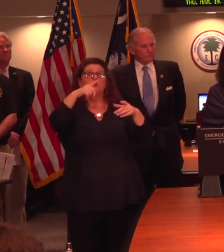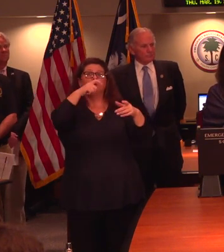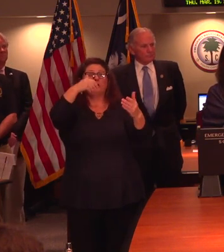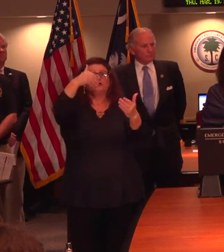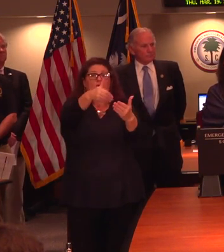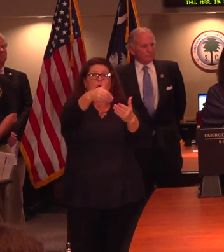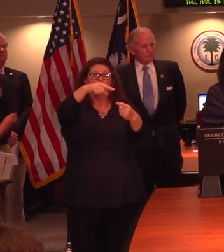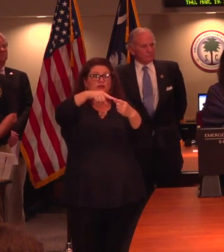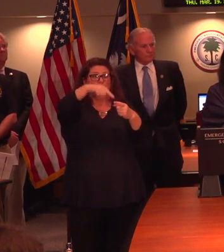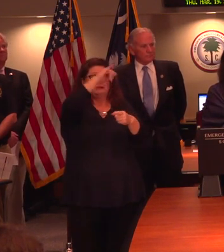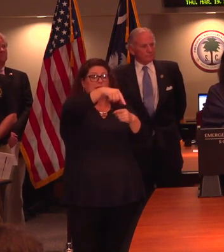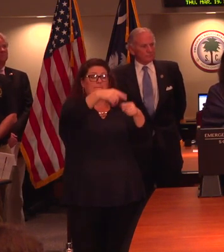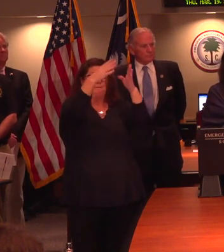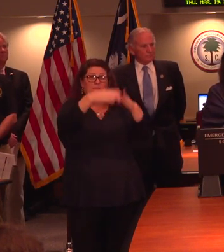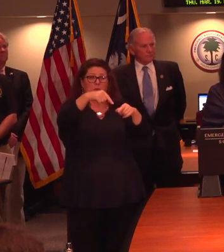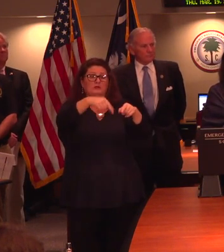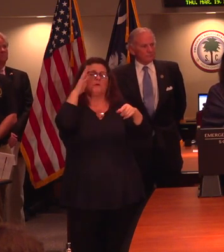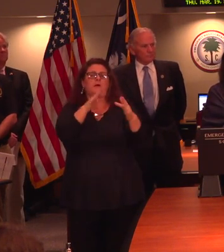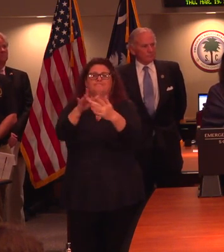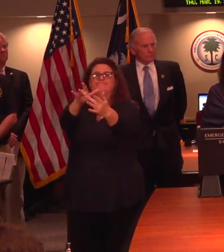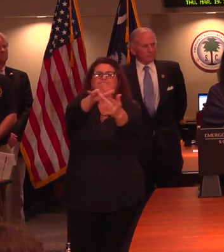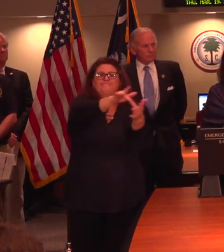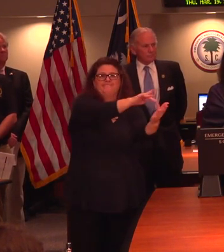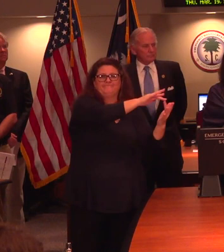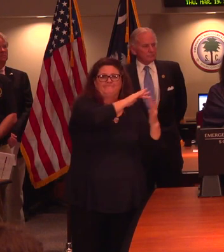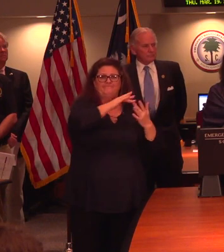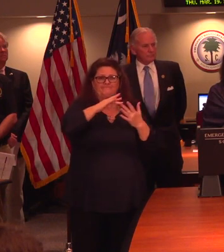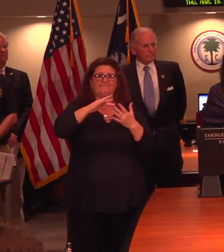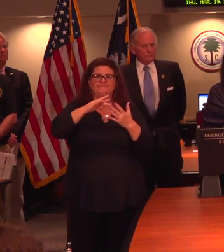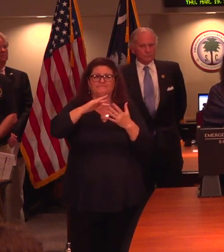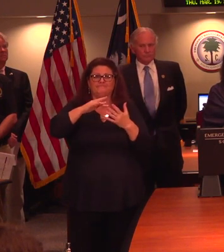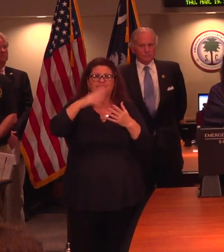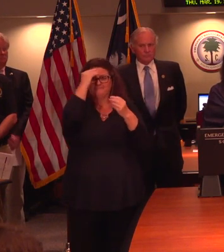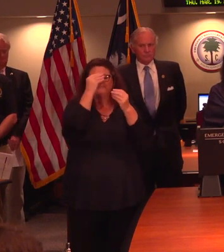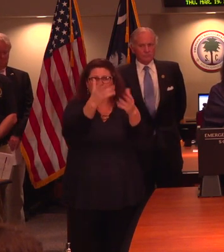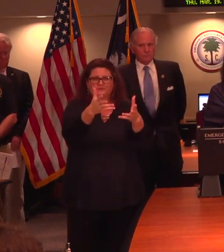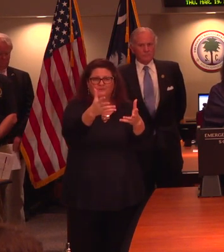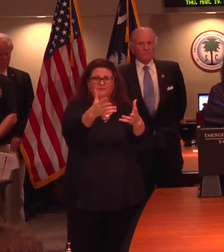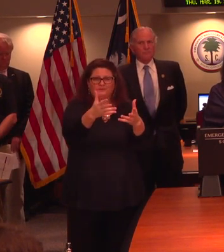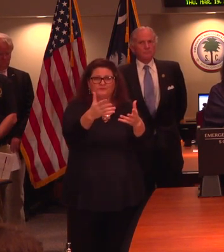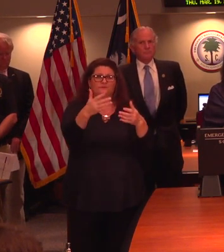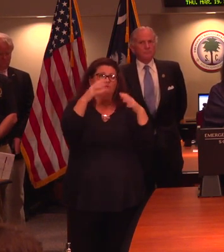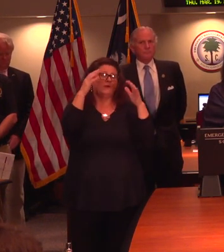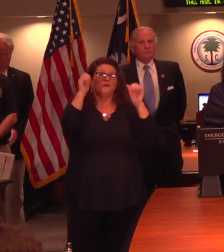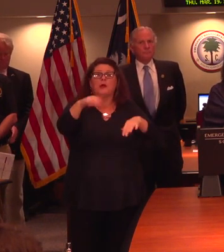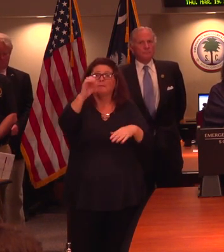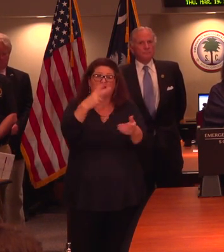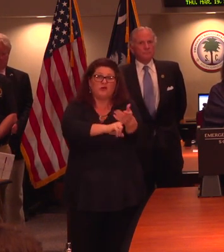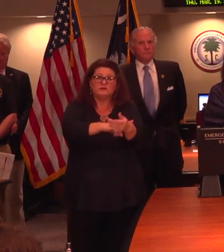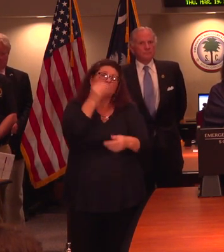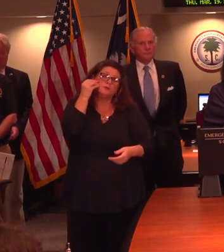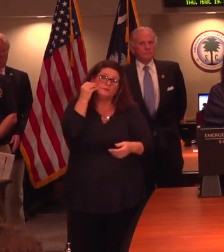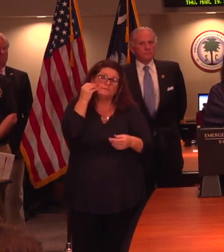high risk of infection from exposure and who are most likely to have serious illness. This includes our nursing homes and assisted